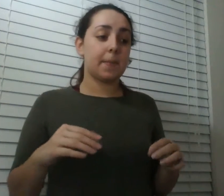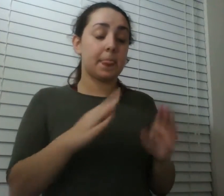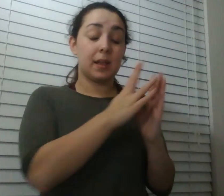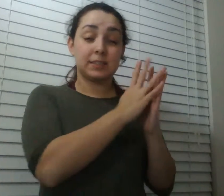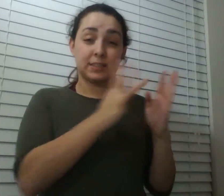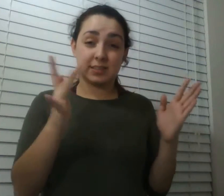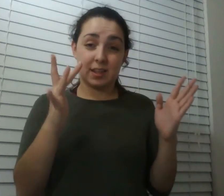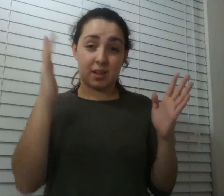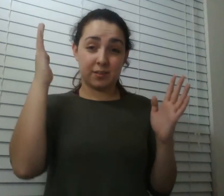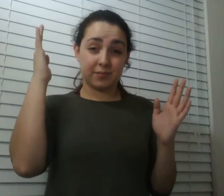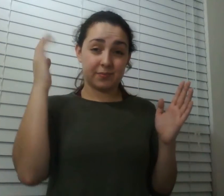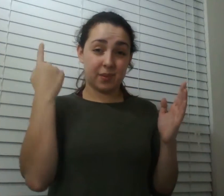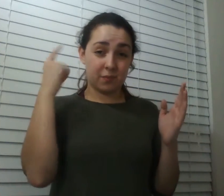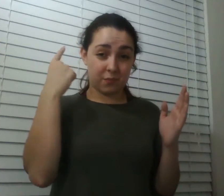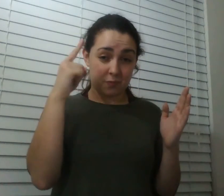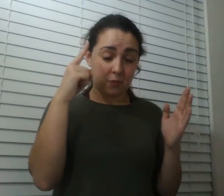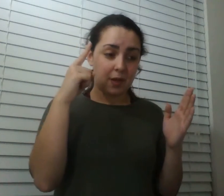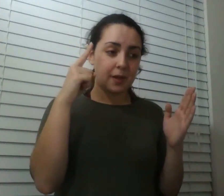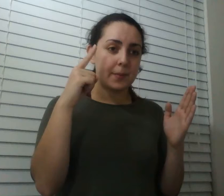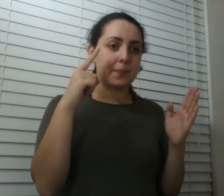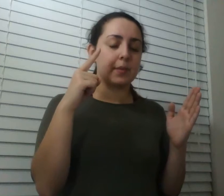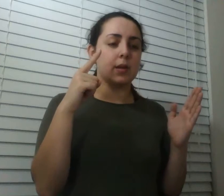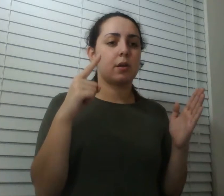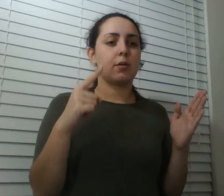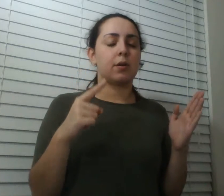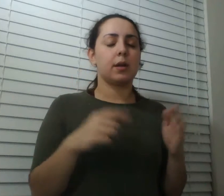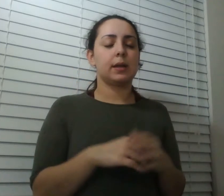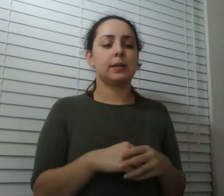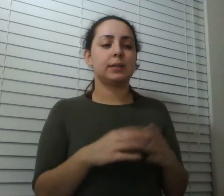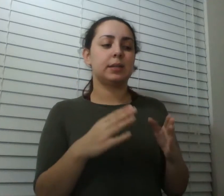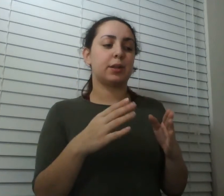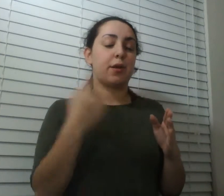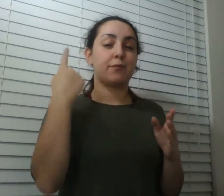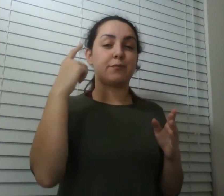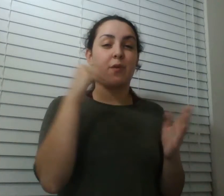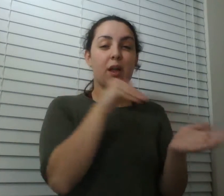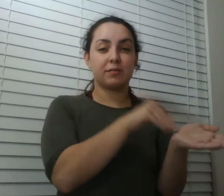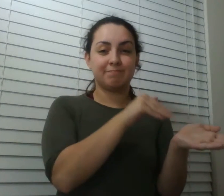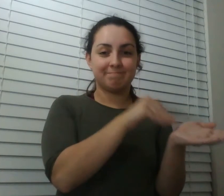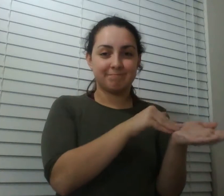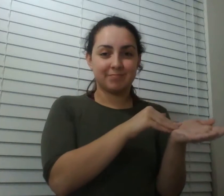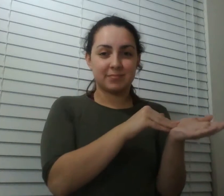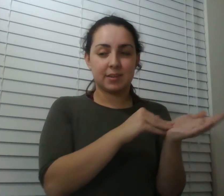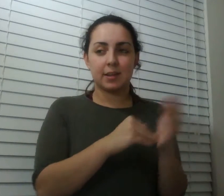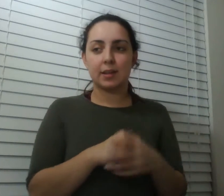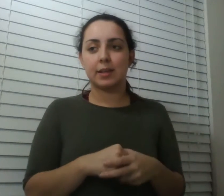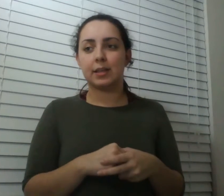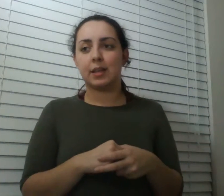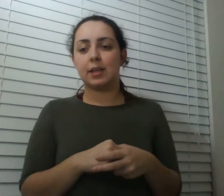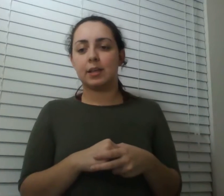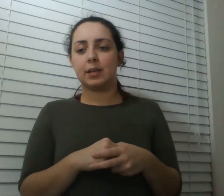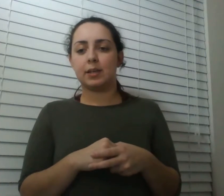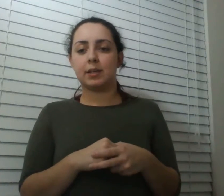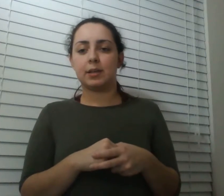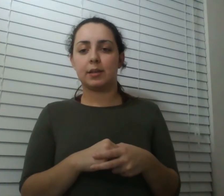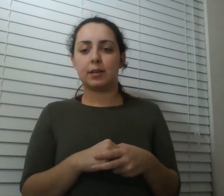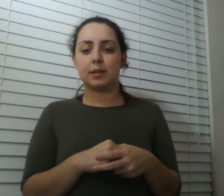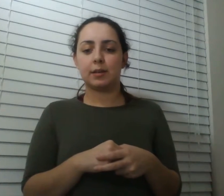feels like someone's jamming a red hot poker through my eyeball rather than i've got a nine but then